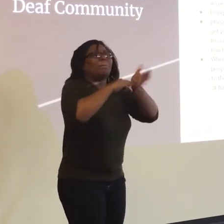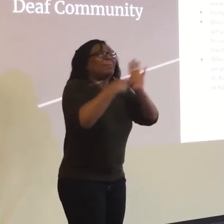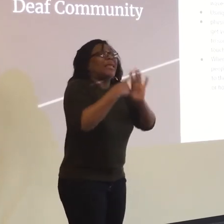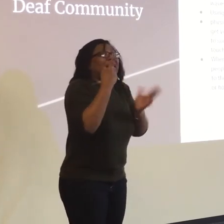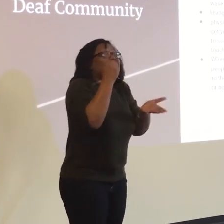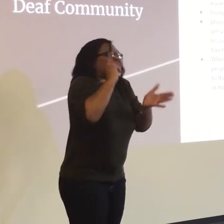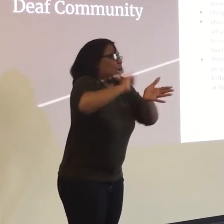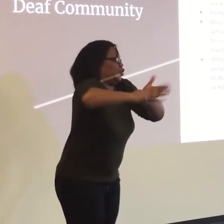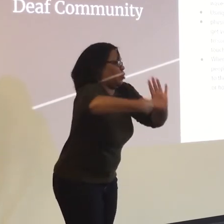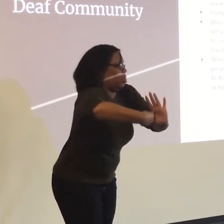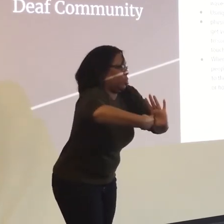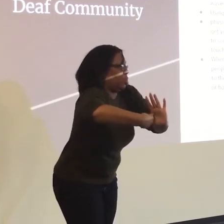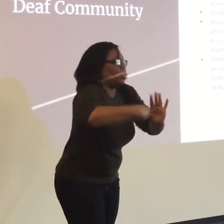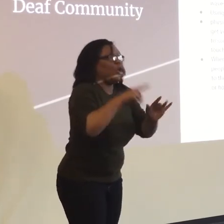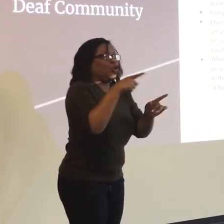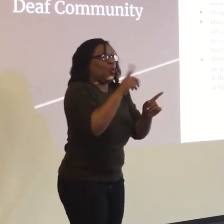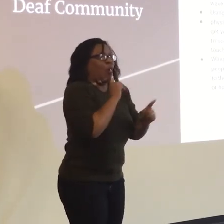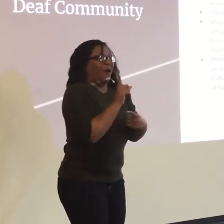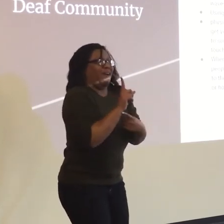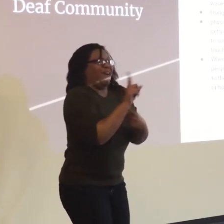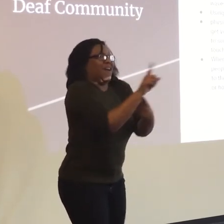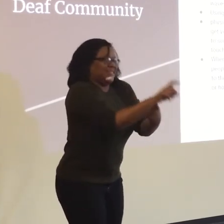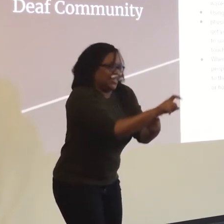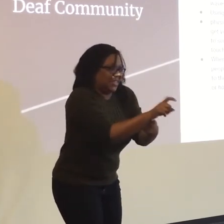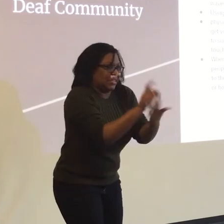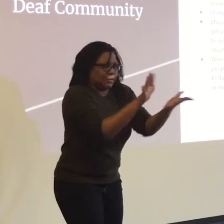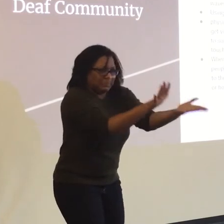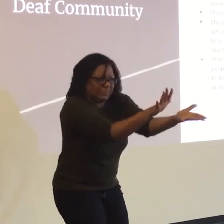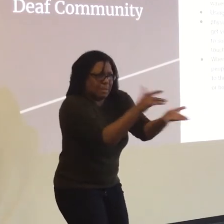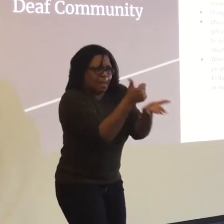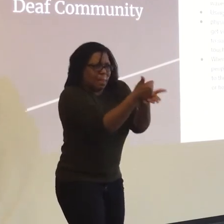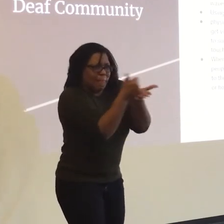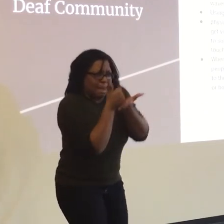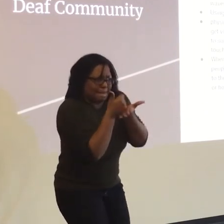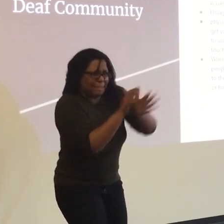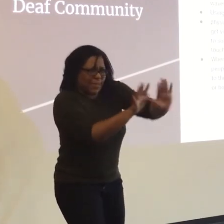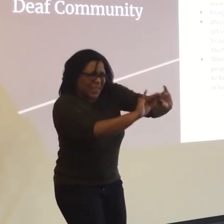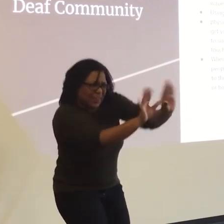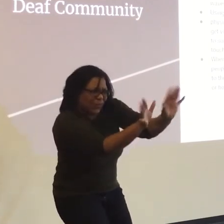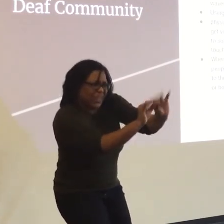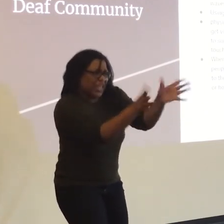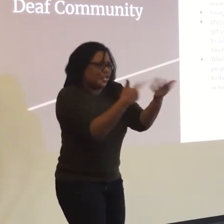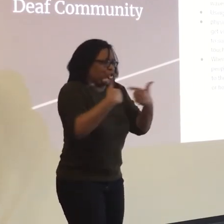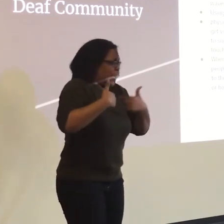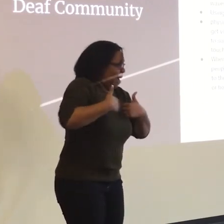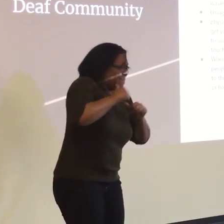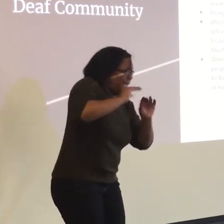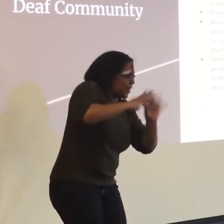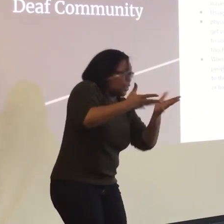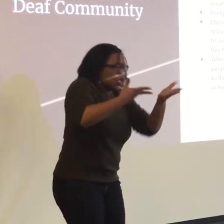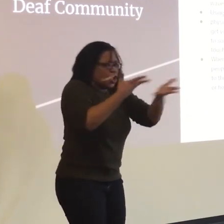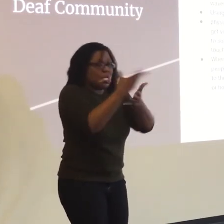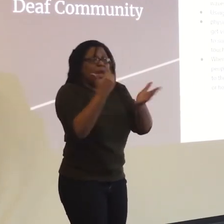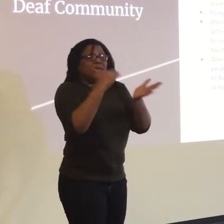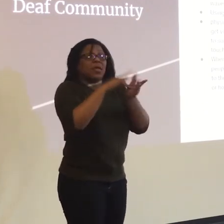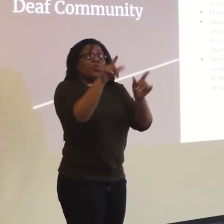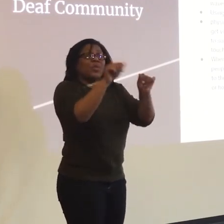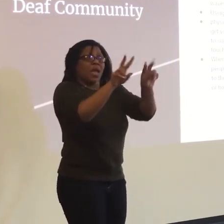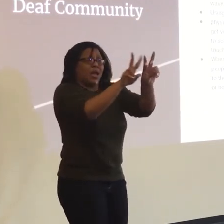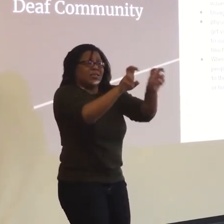Again, gesturing is important. Gesturing is unintentionally kind of trying to ask for the right sign. Trying to clarify, am I being clear or